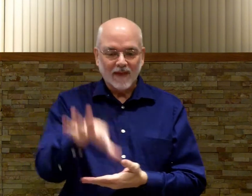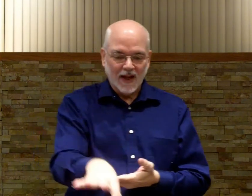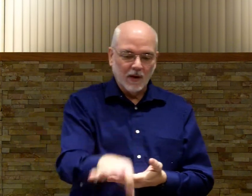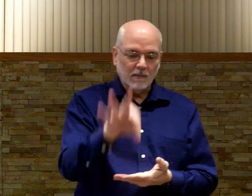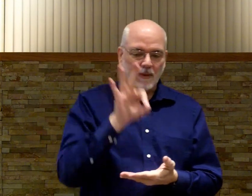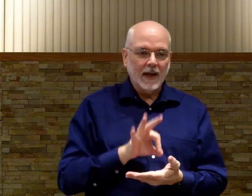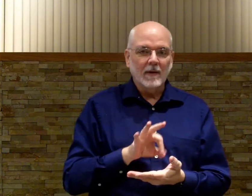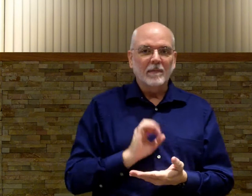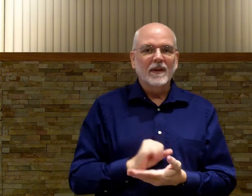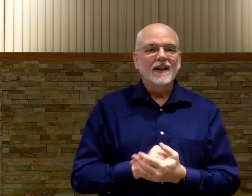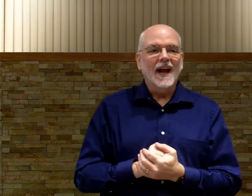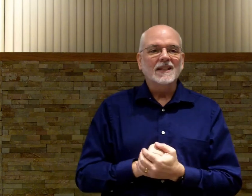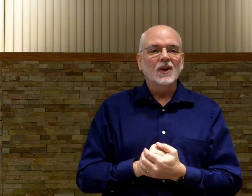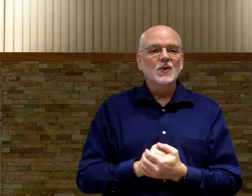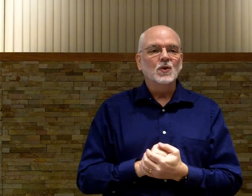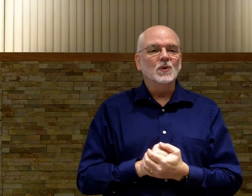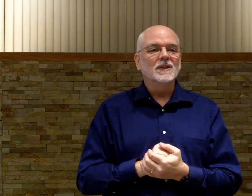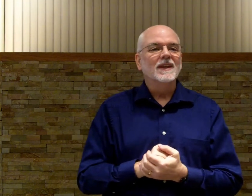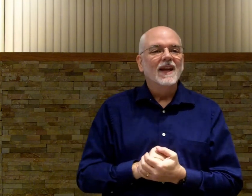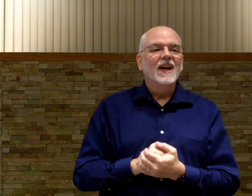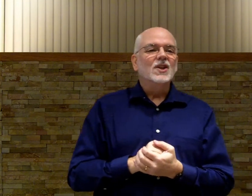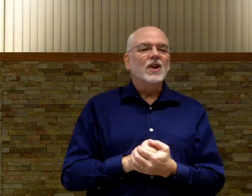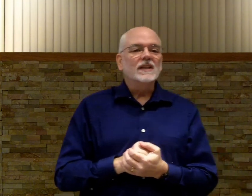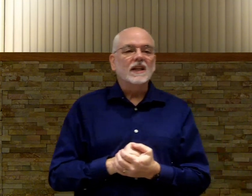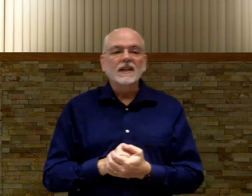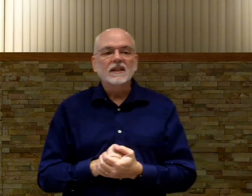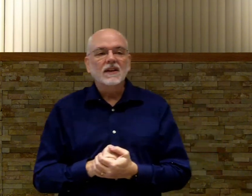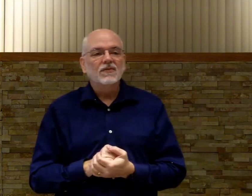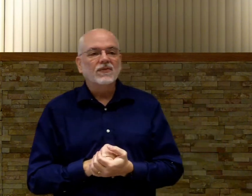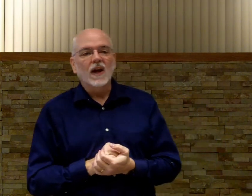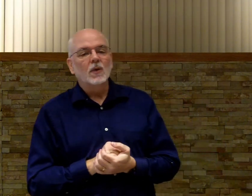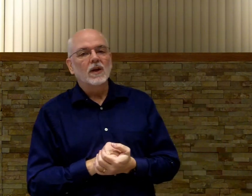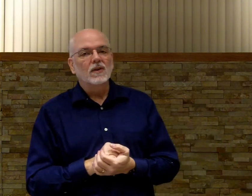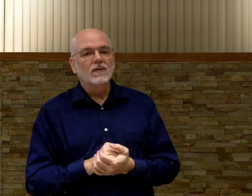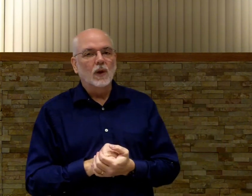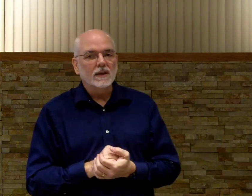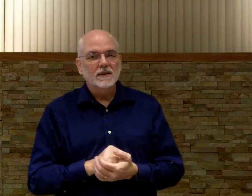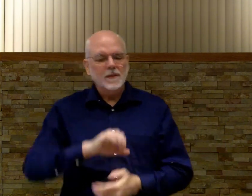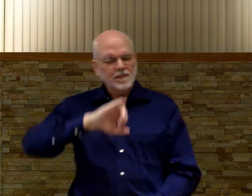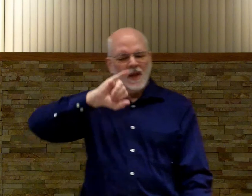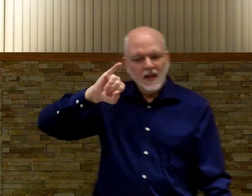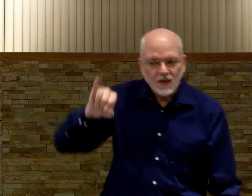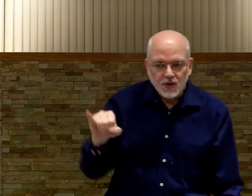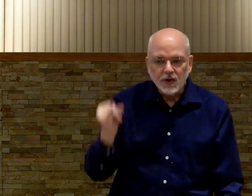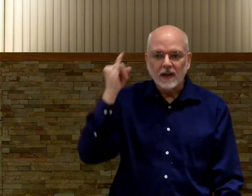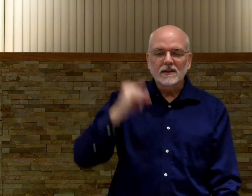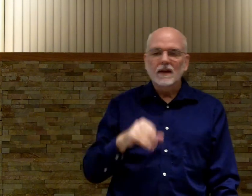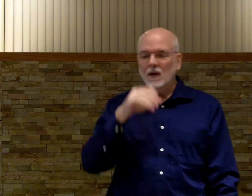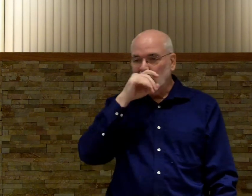And you're. Picking them up. That's how you choose. Just listening. Following your voice. Just. Okay.